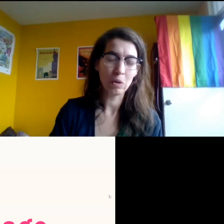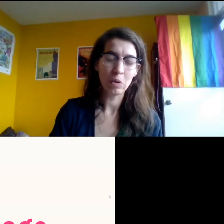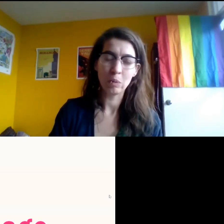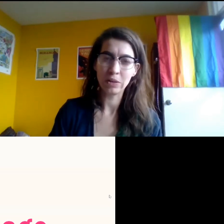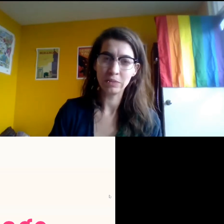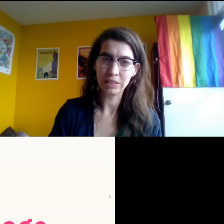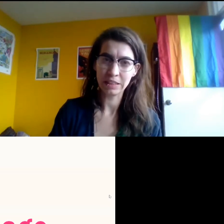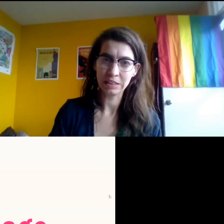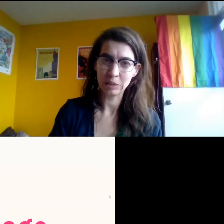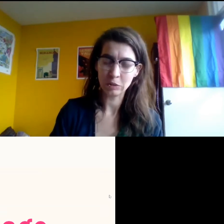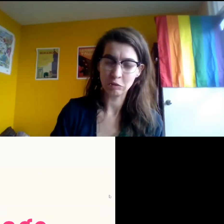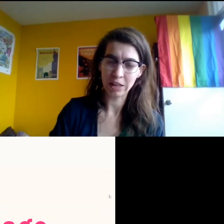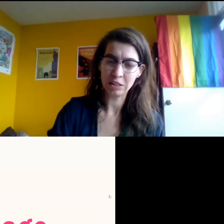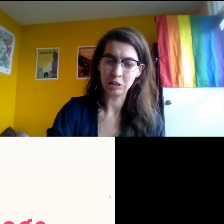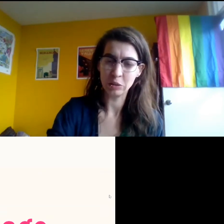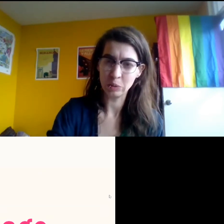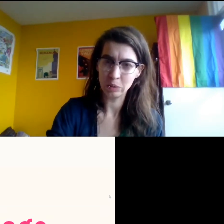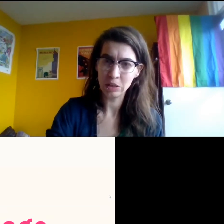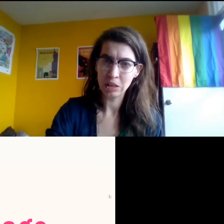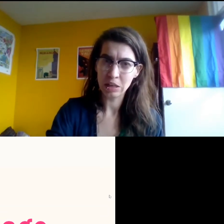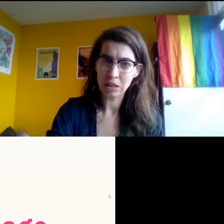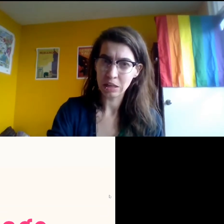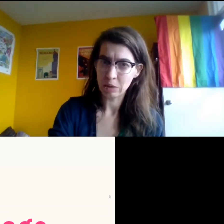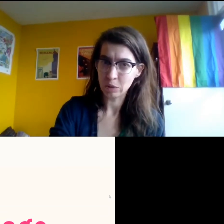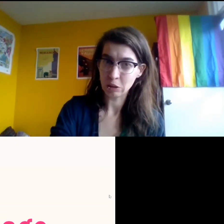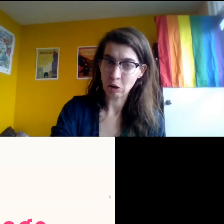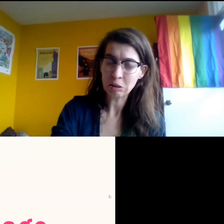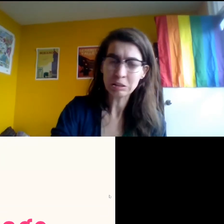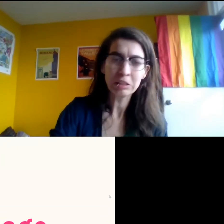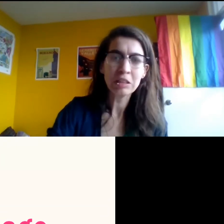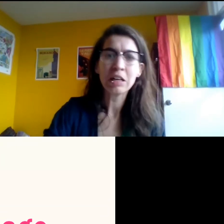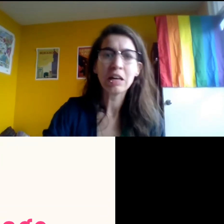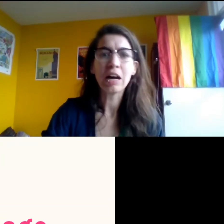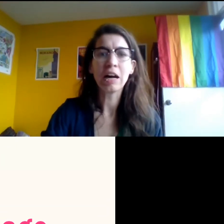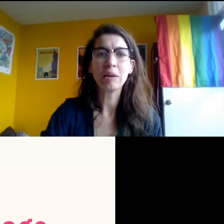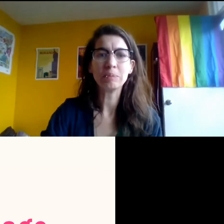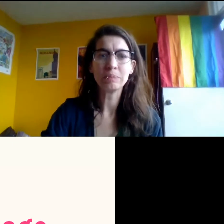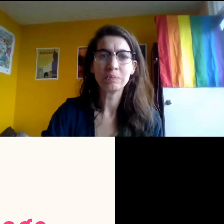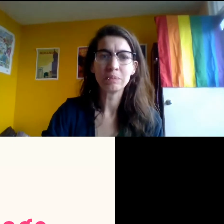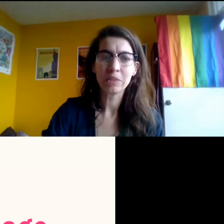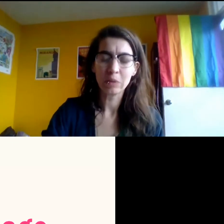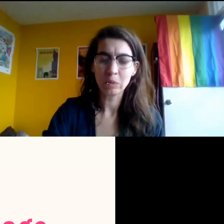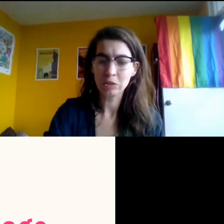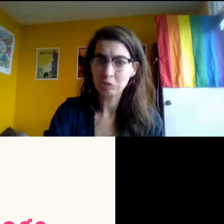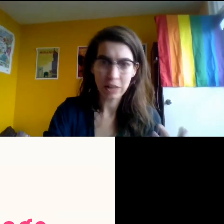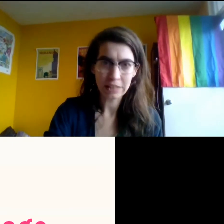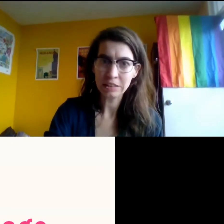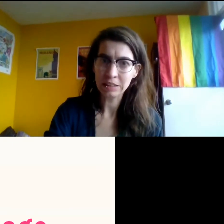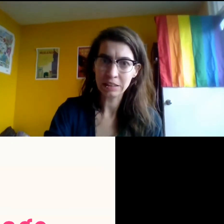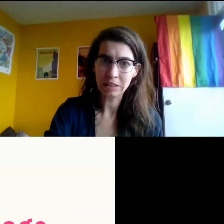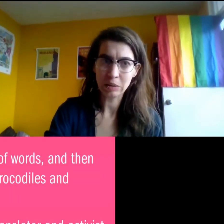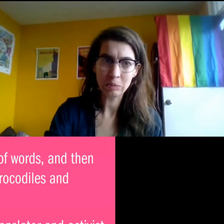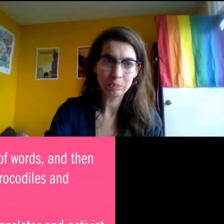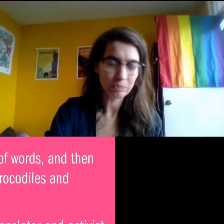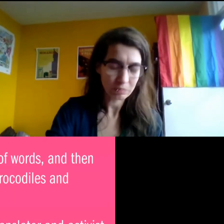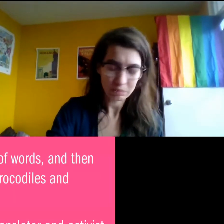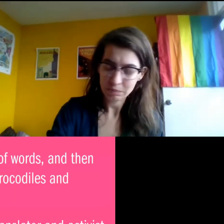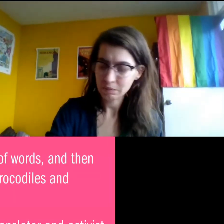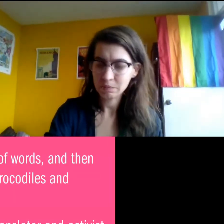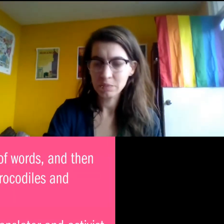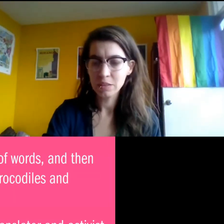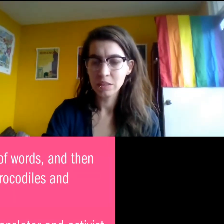one of the things that we try to do with art. Um, we're trying to, you know,